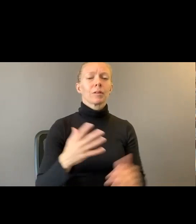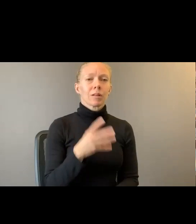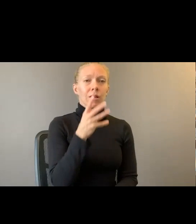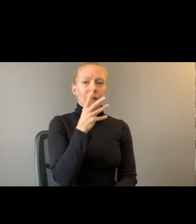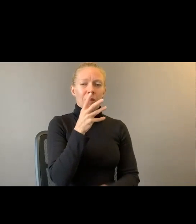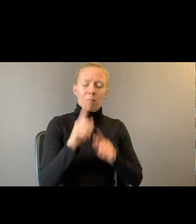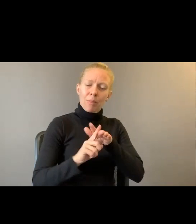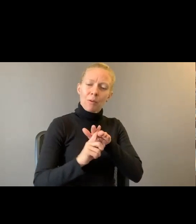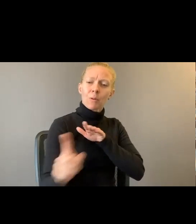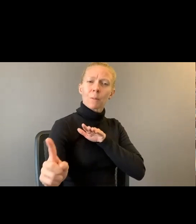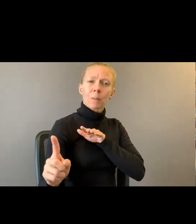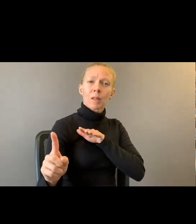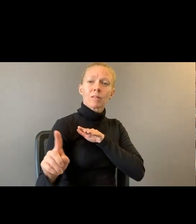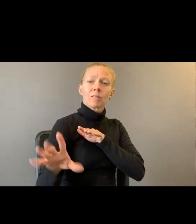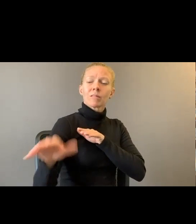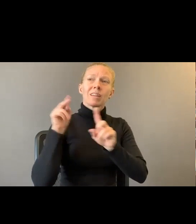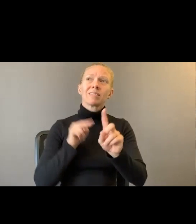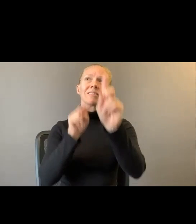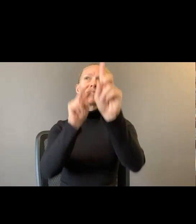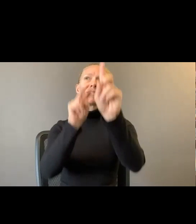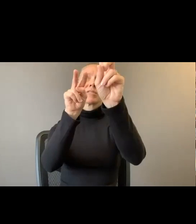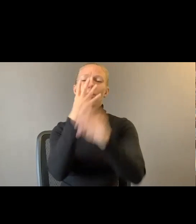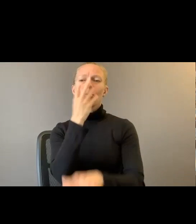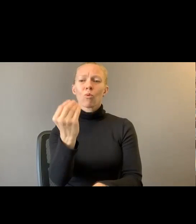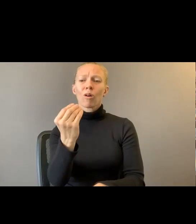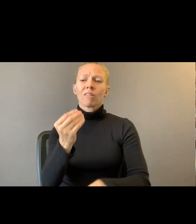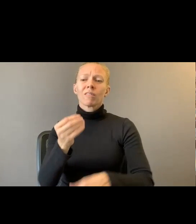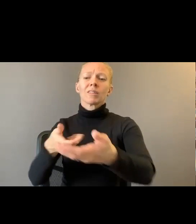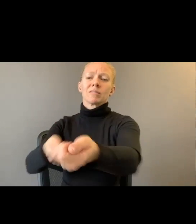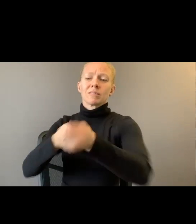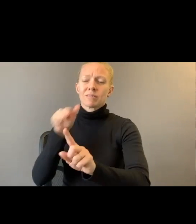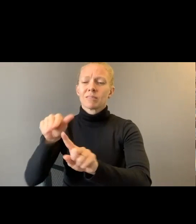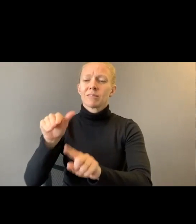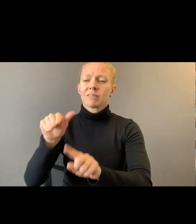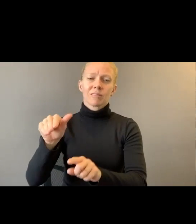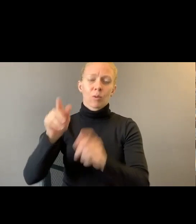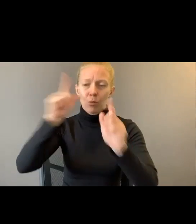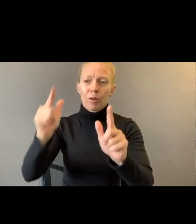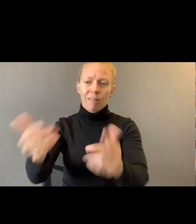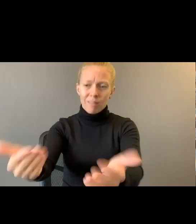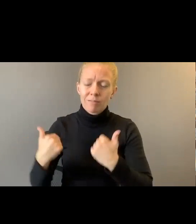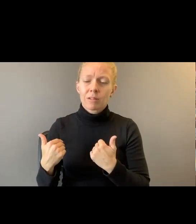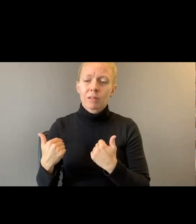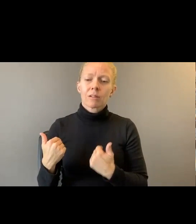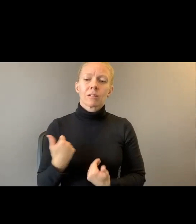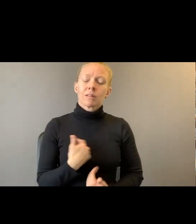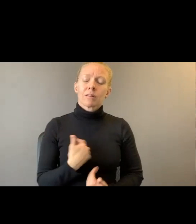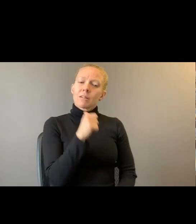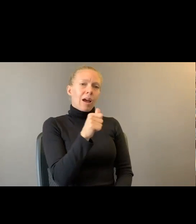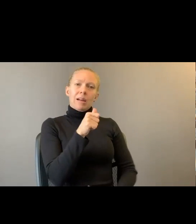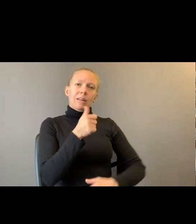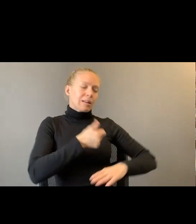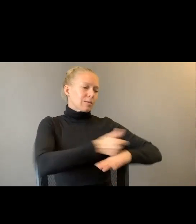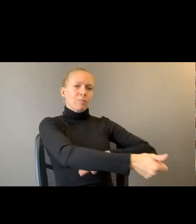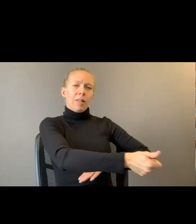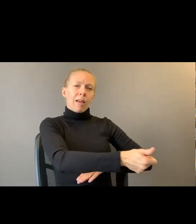dragging me from my bed. I don't blame the addict who didn't know which house to huff and blow